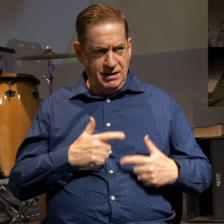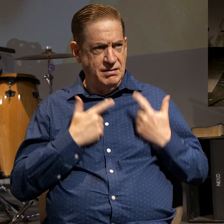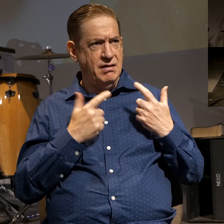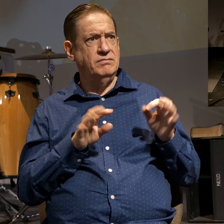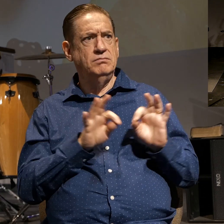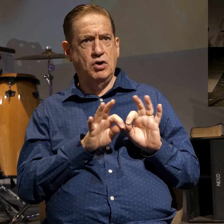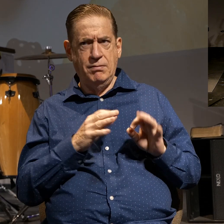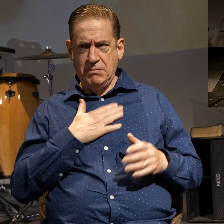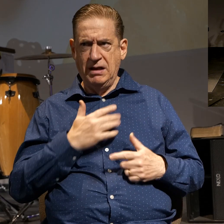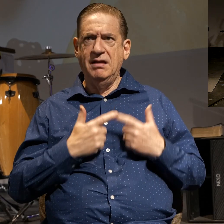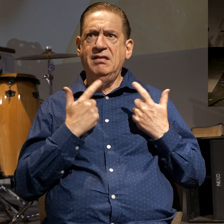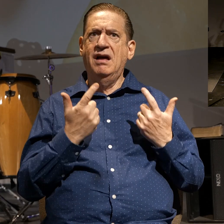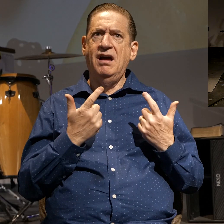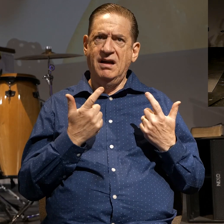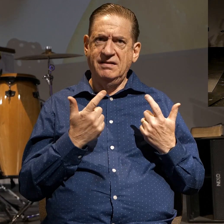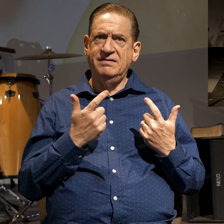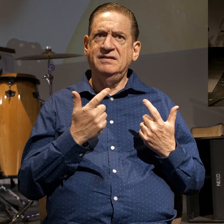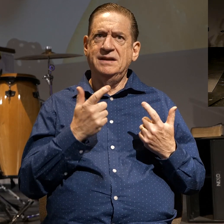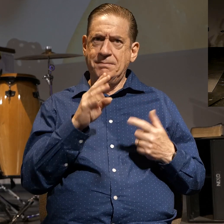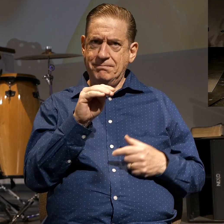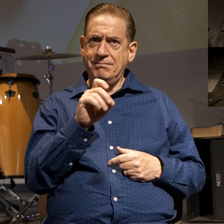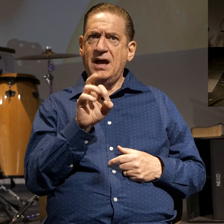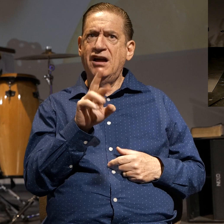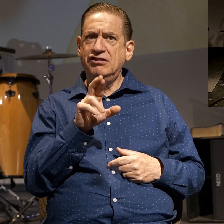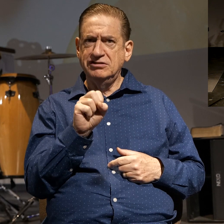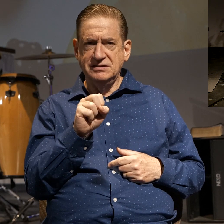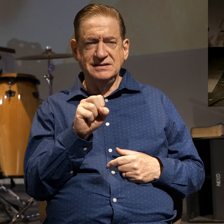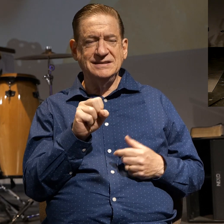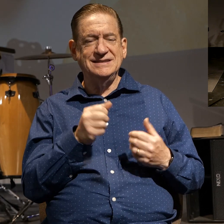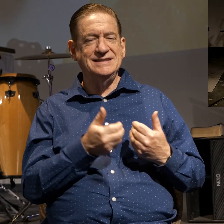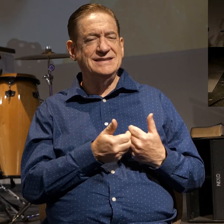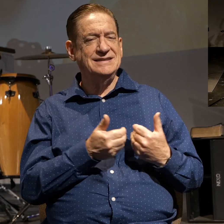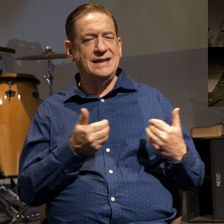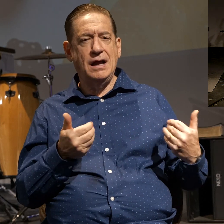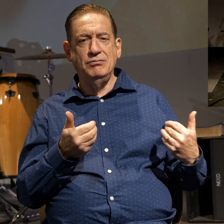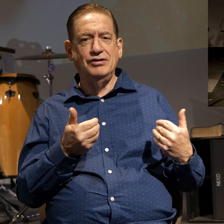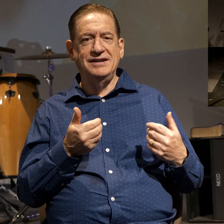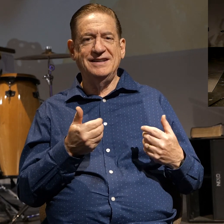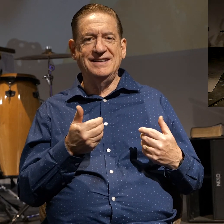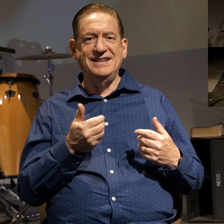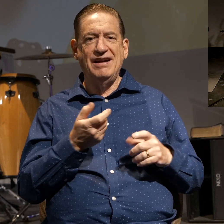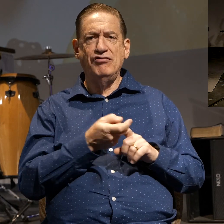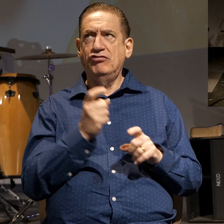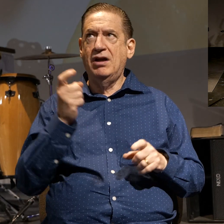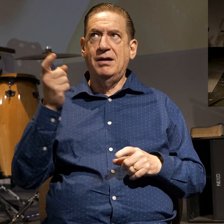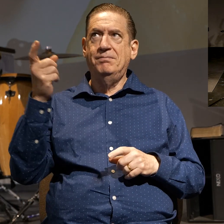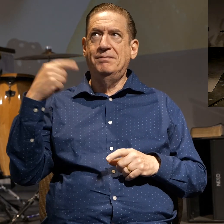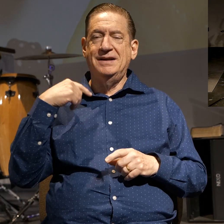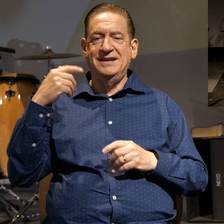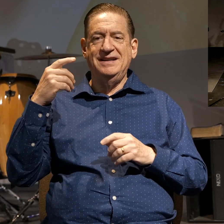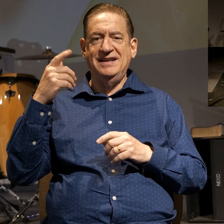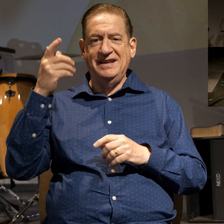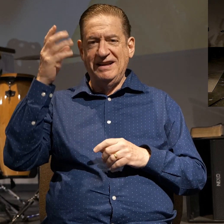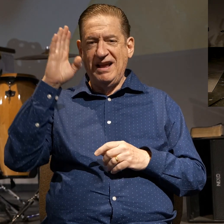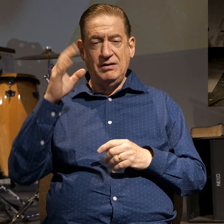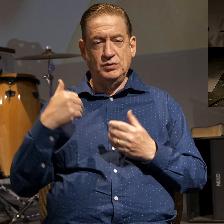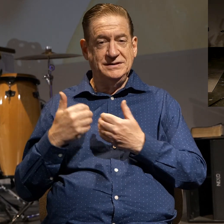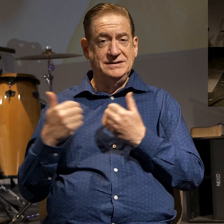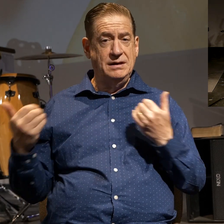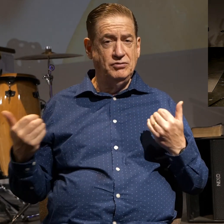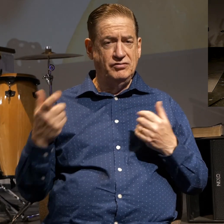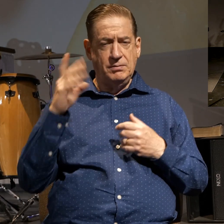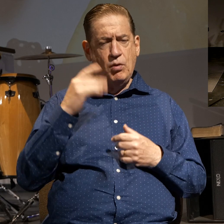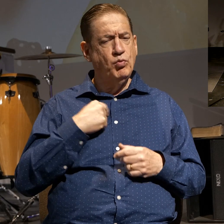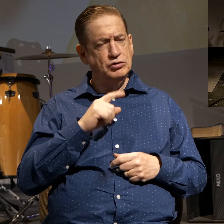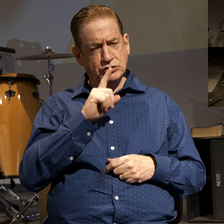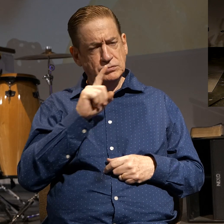my life is significant, secondary to our separation from God, coming from our being separated from God. We were meant to get